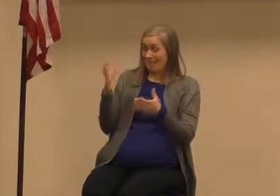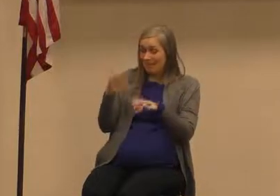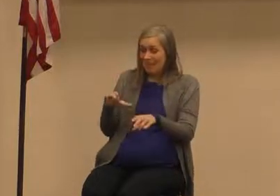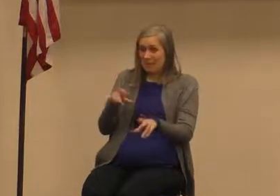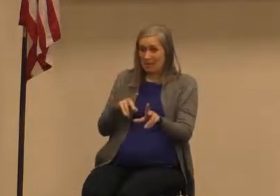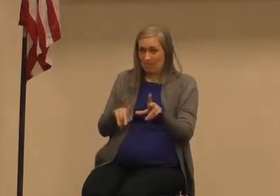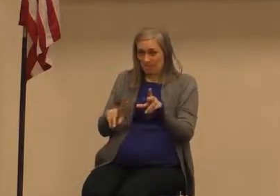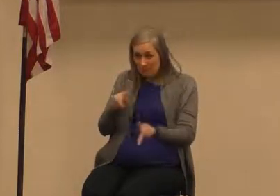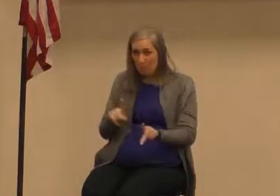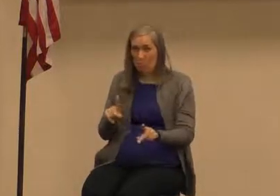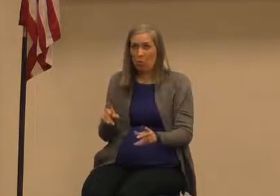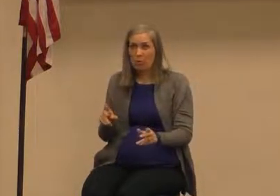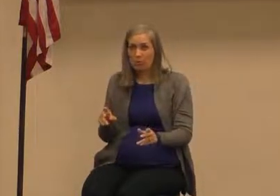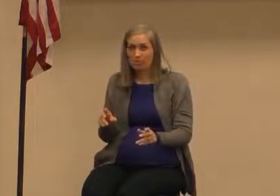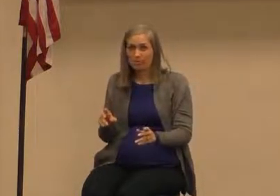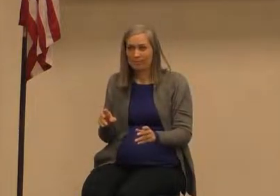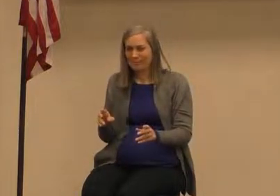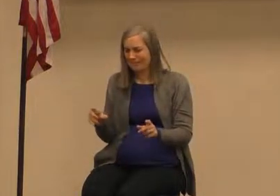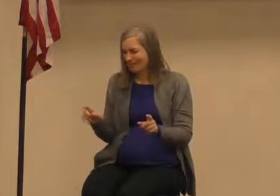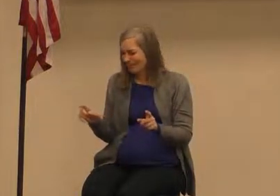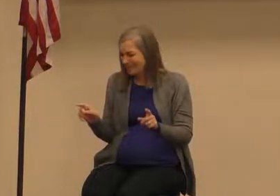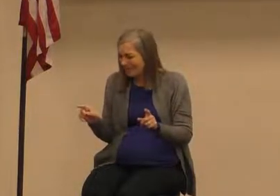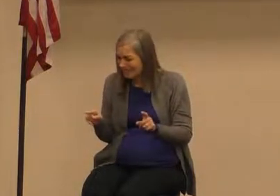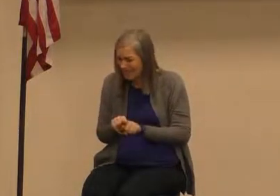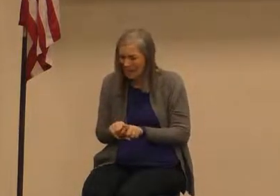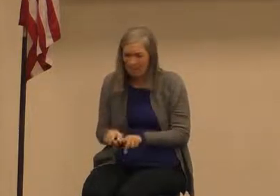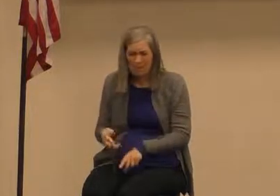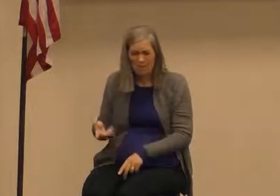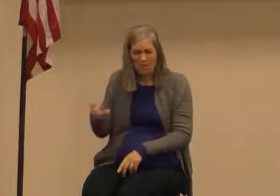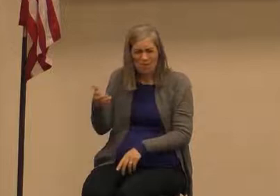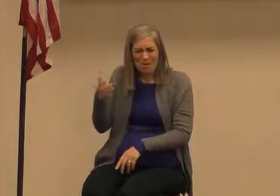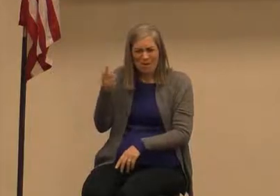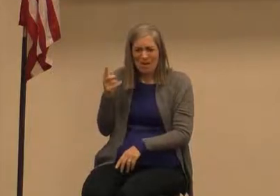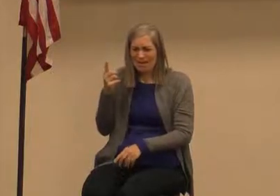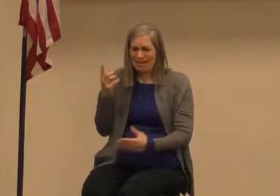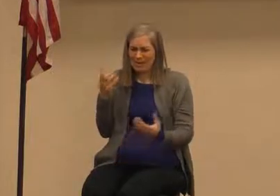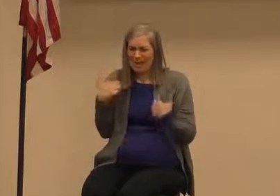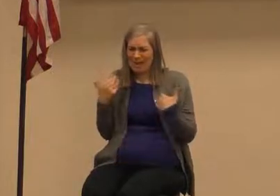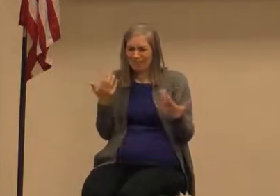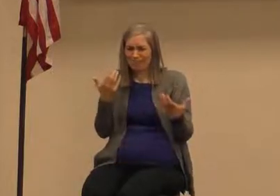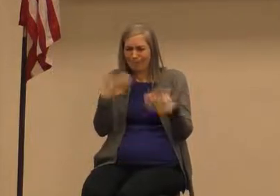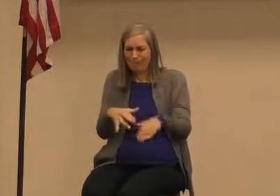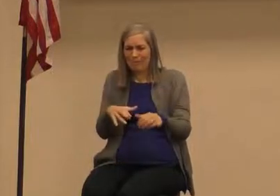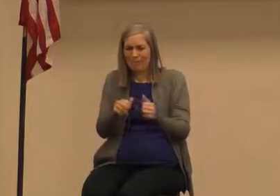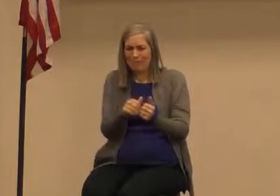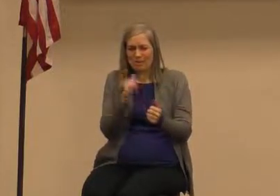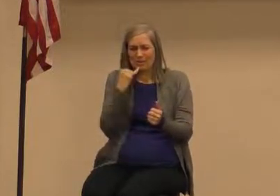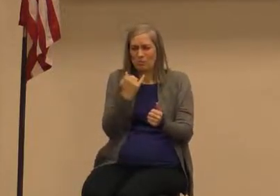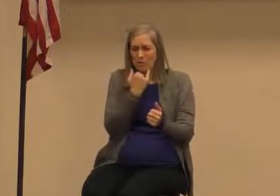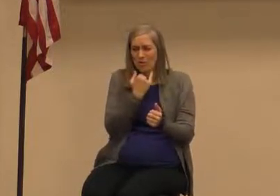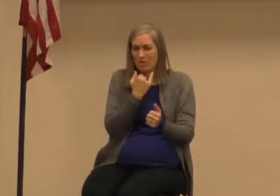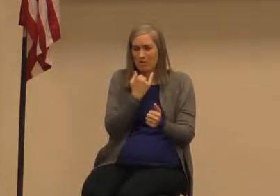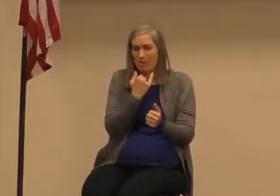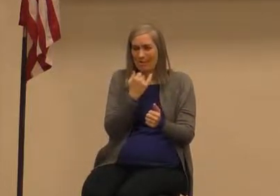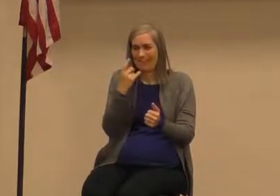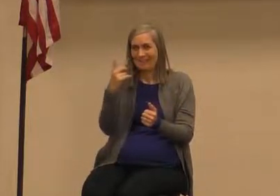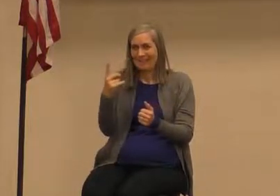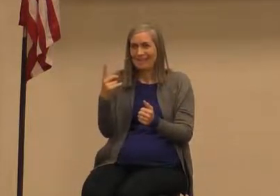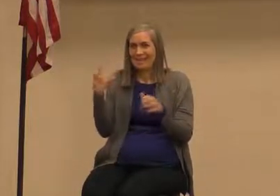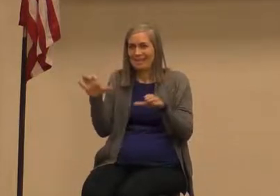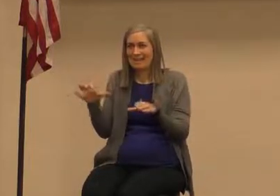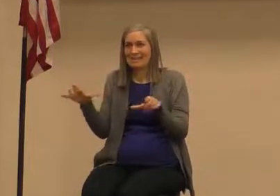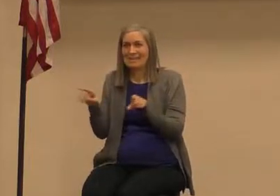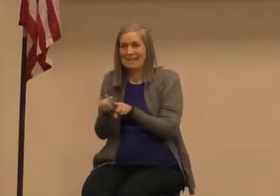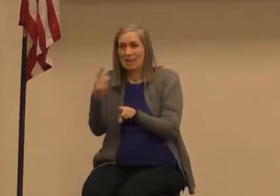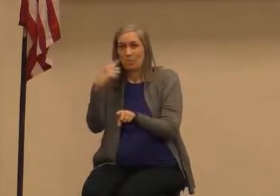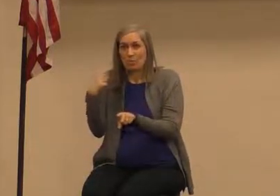people now and in the same way that he was for the Israelites back then he is for us today and he will be for us tomorrow